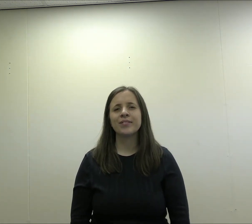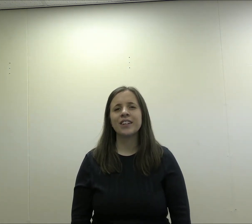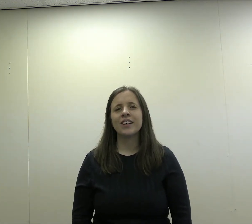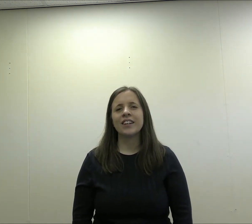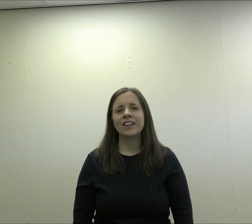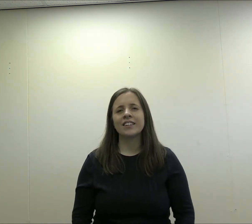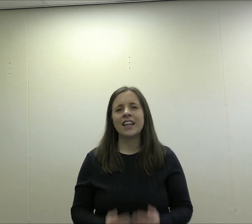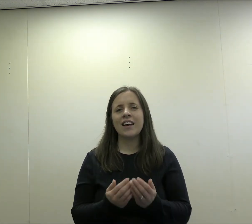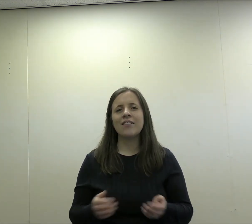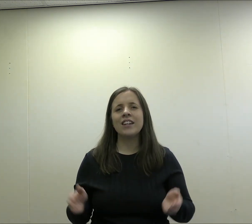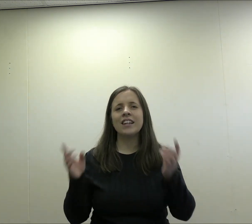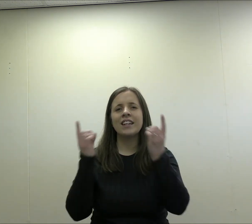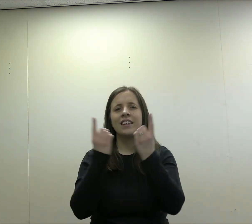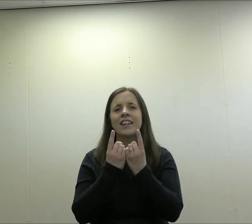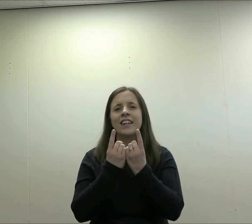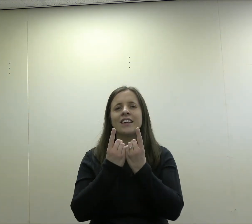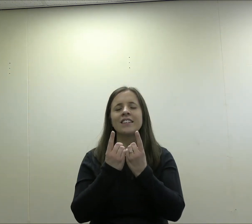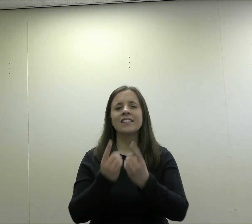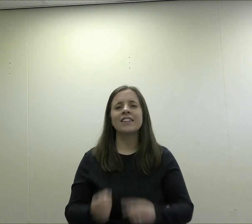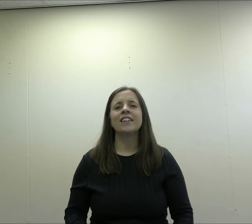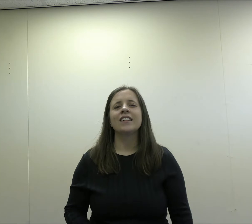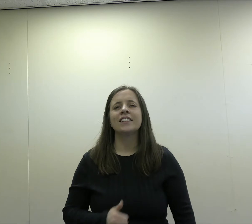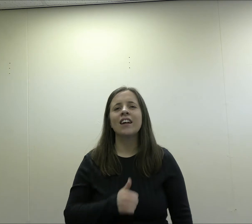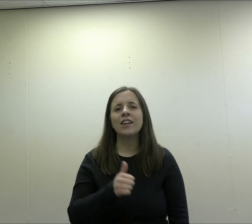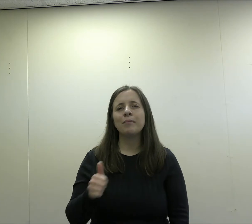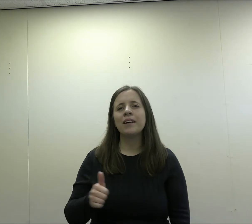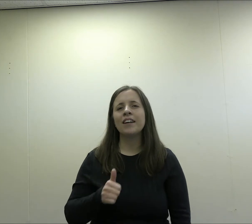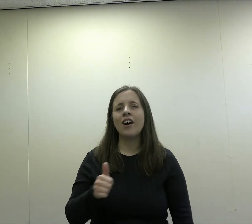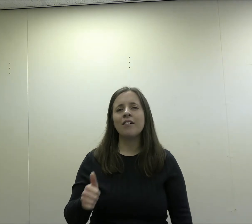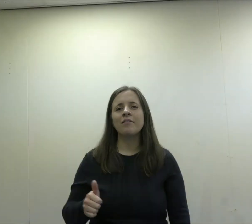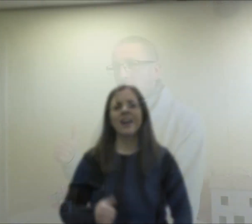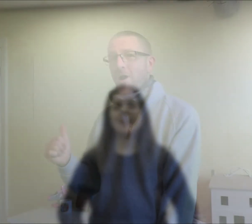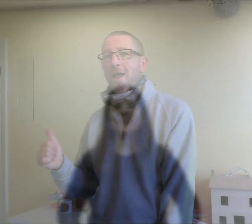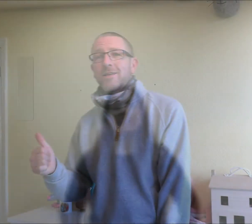Cause every little thing gonna be alright